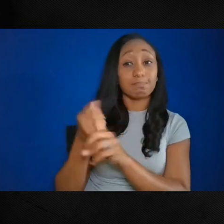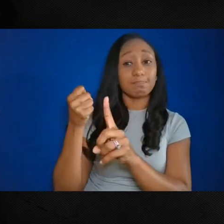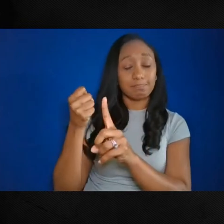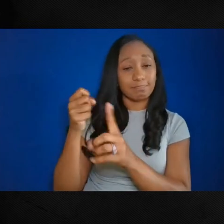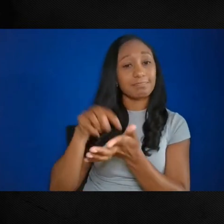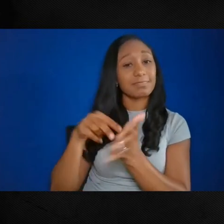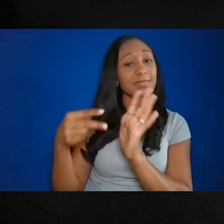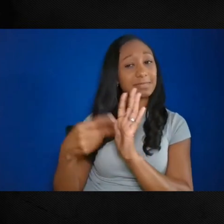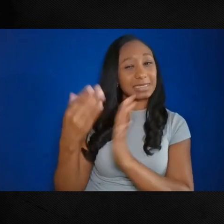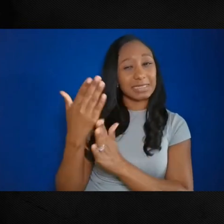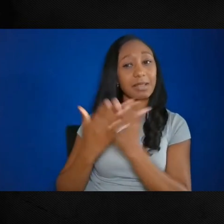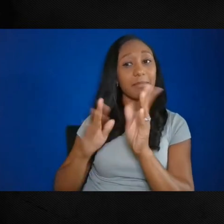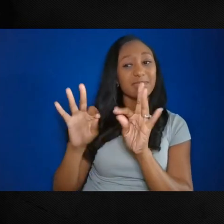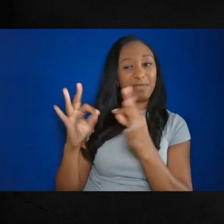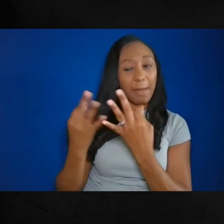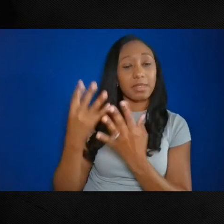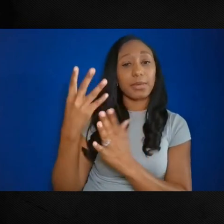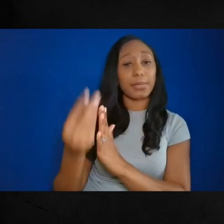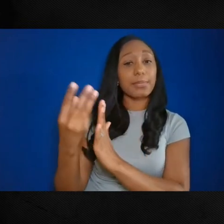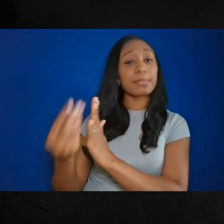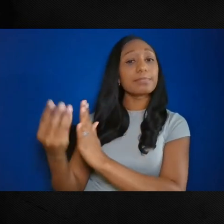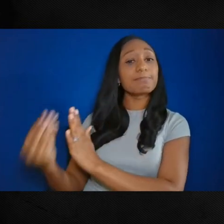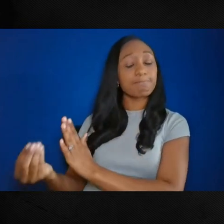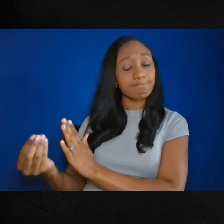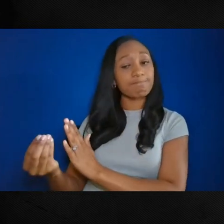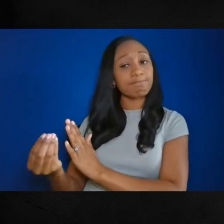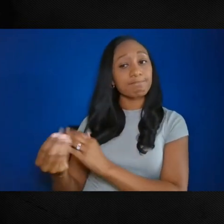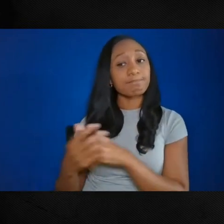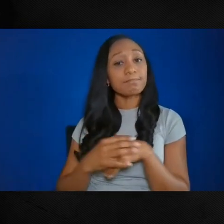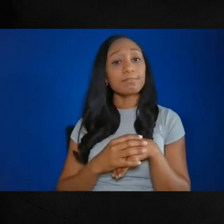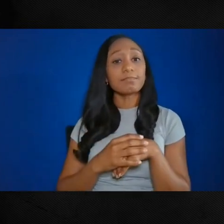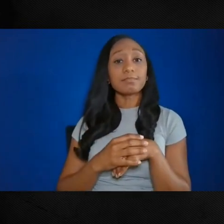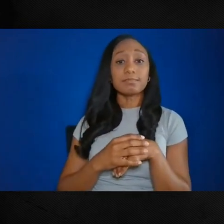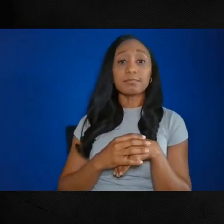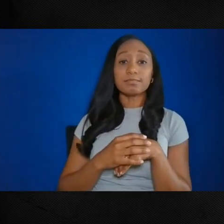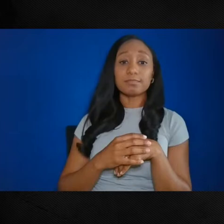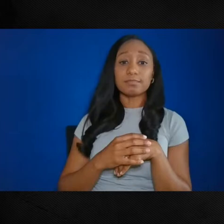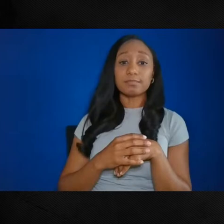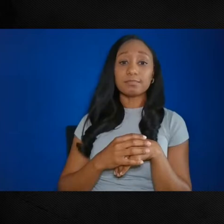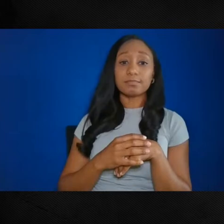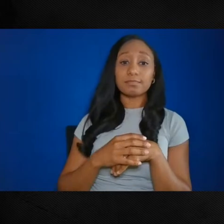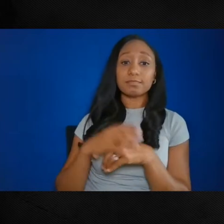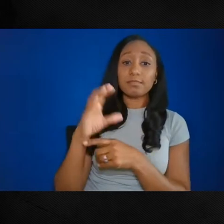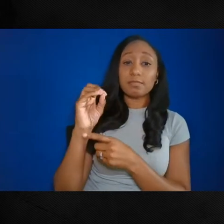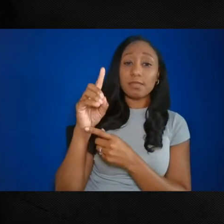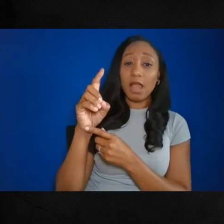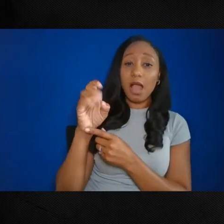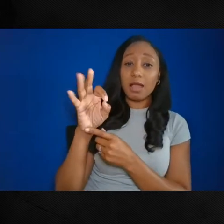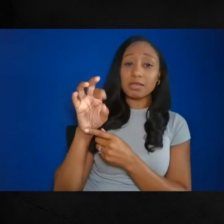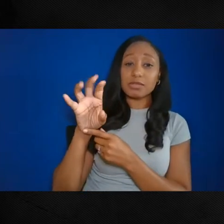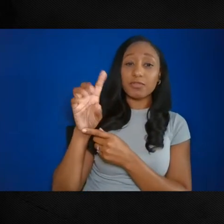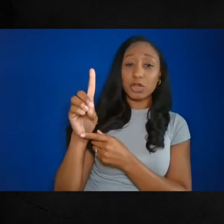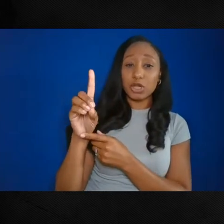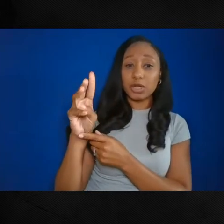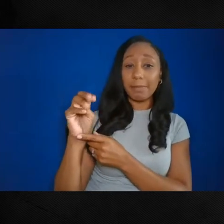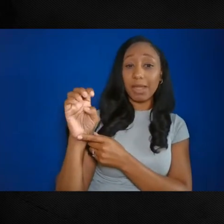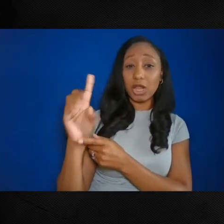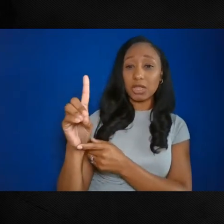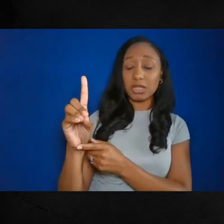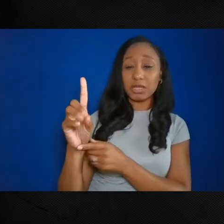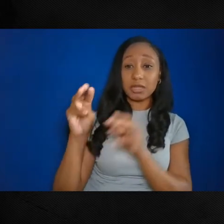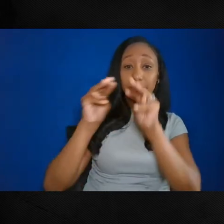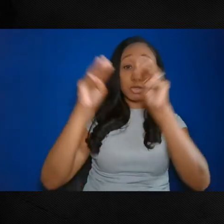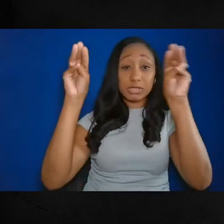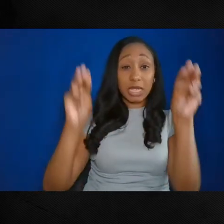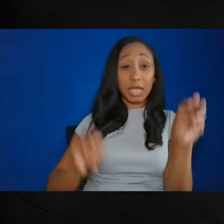My other more recent encounter was a visit to the Waters Edge Museum in Oxford, Maryland. We toured the museum with members